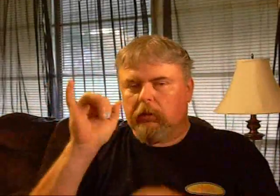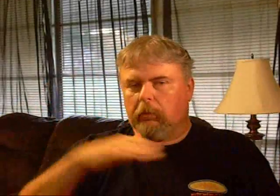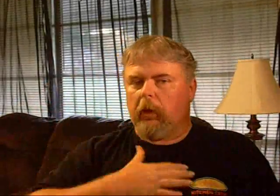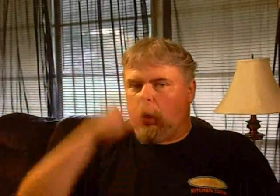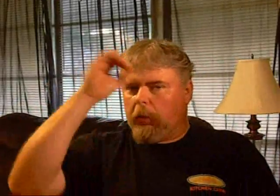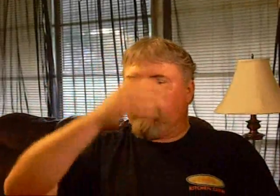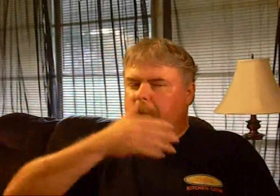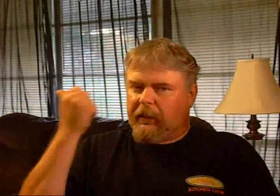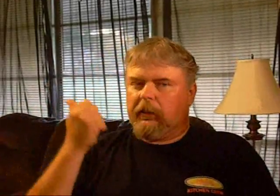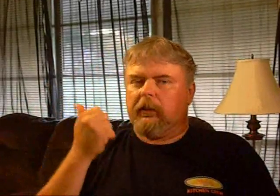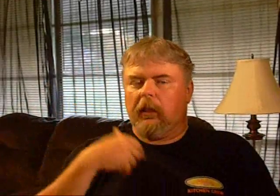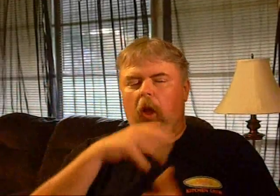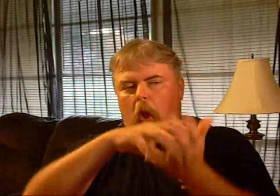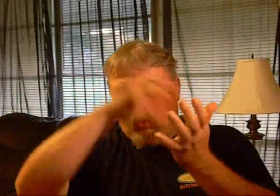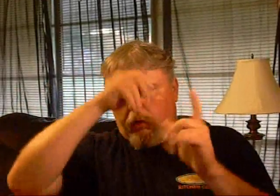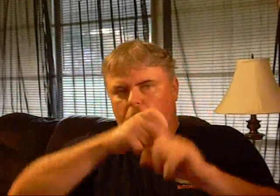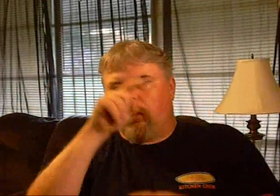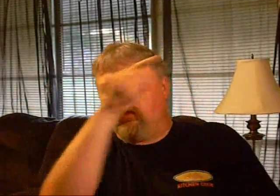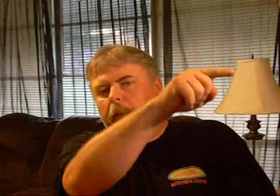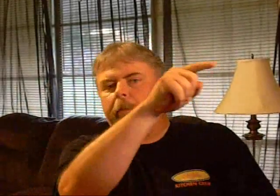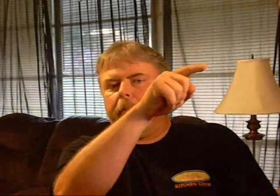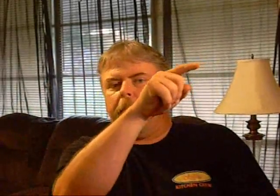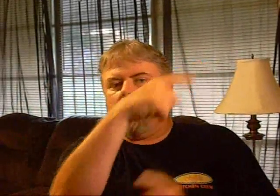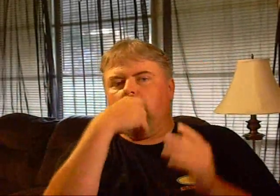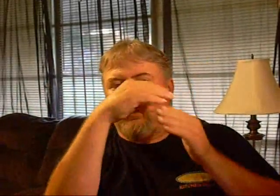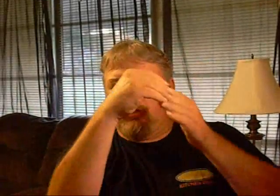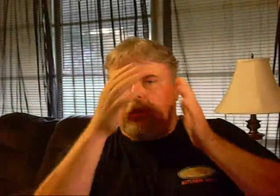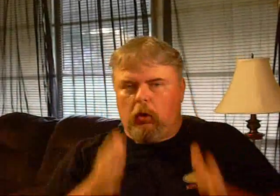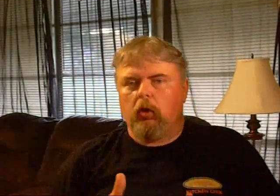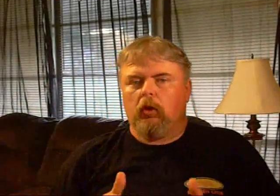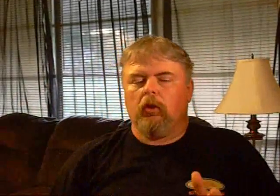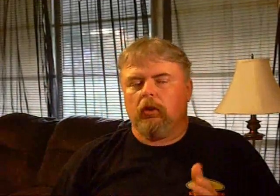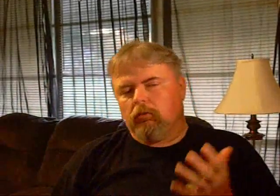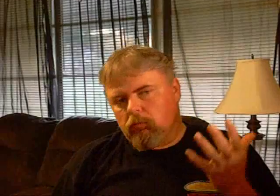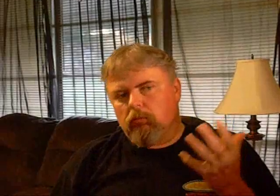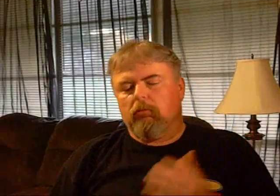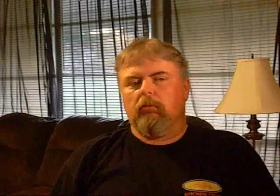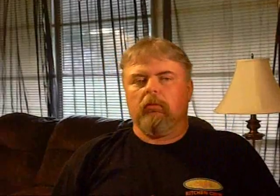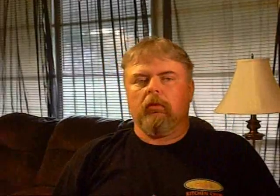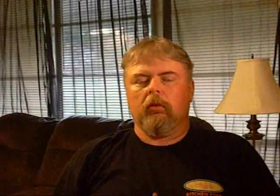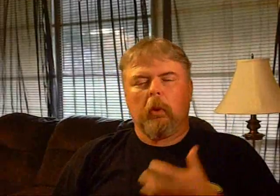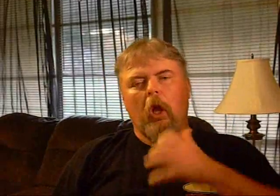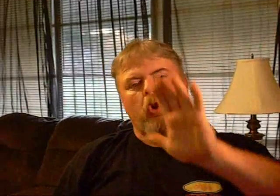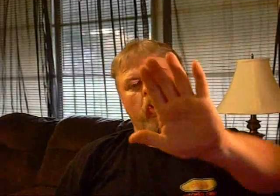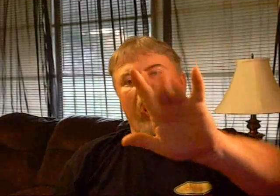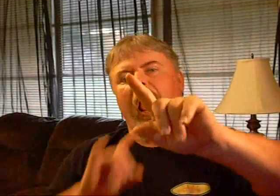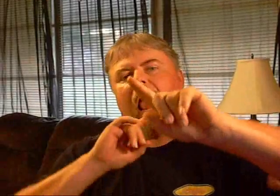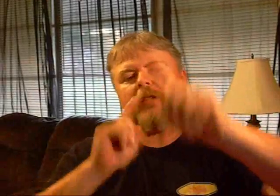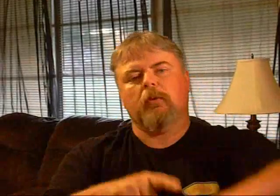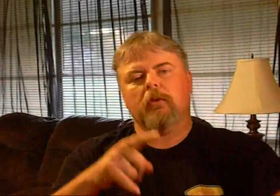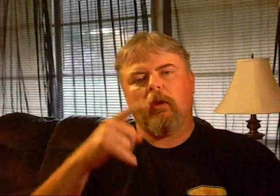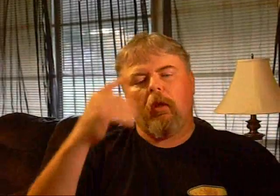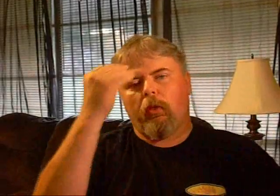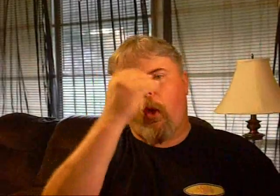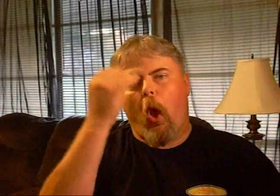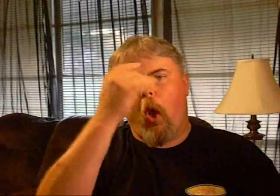This really is not full at all. You're all ready to go. Nah, nah, kidding. So, yes.